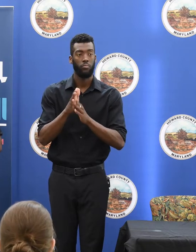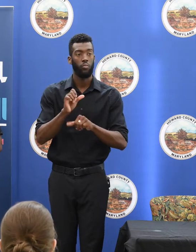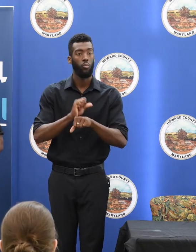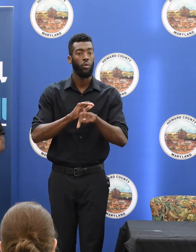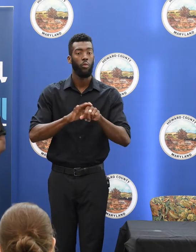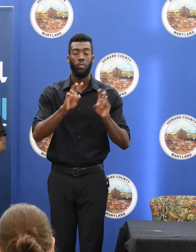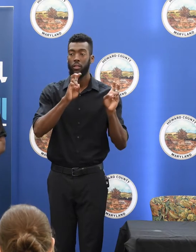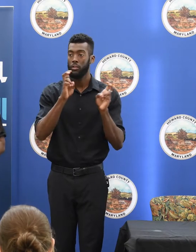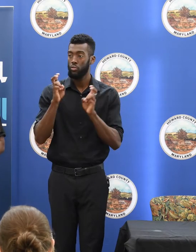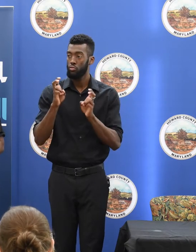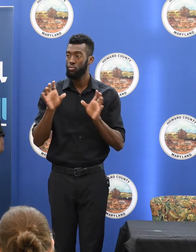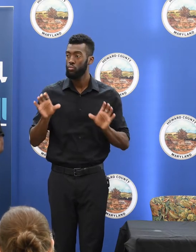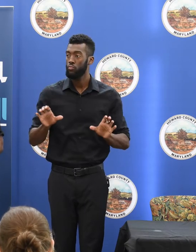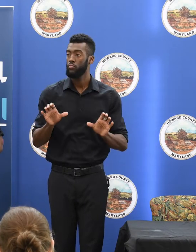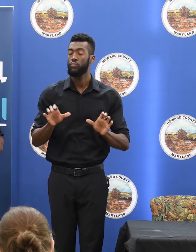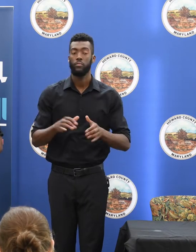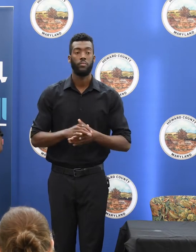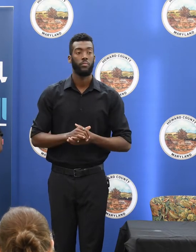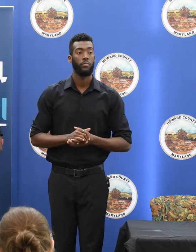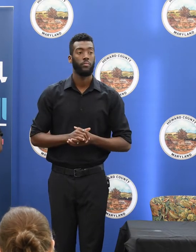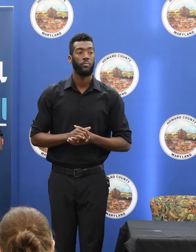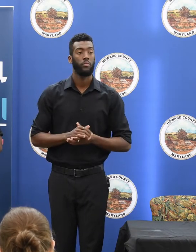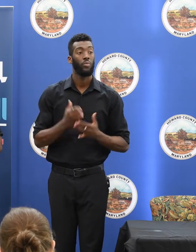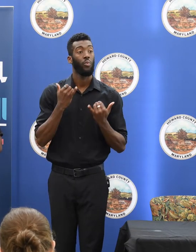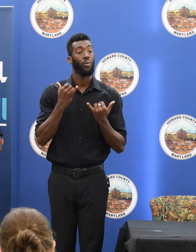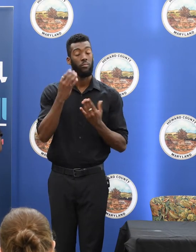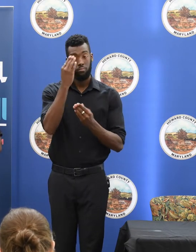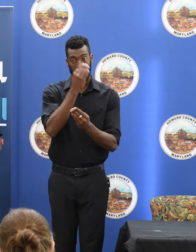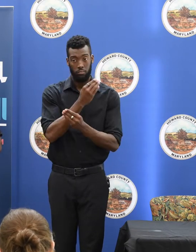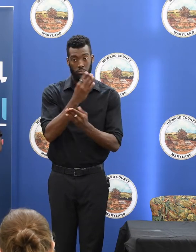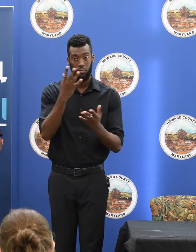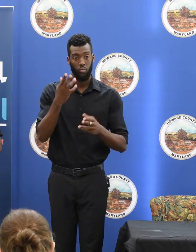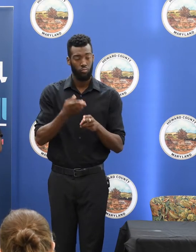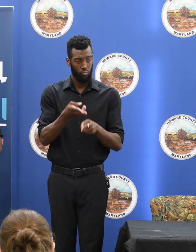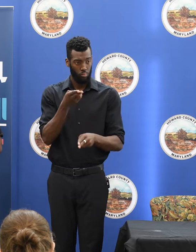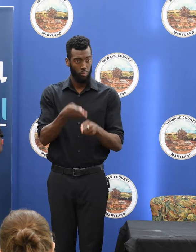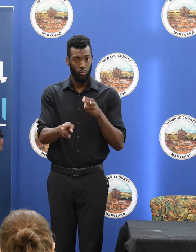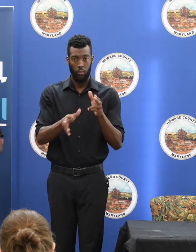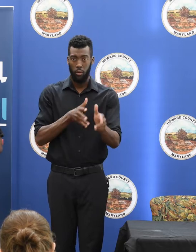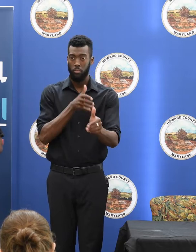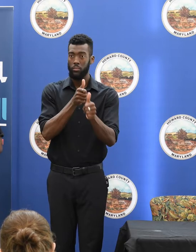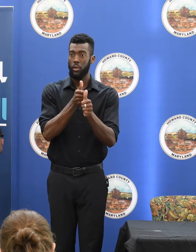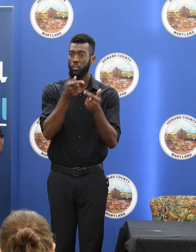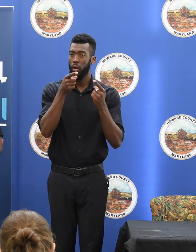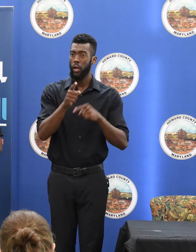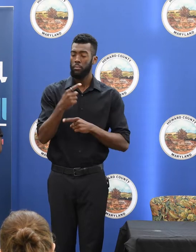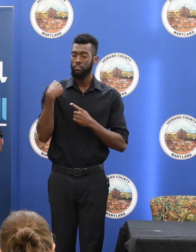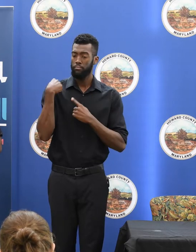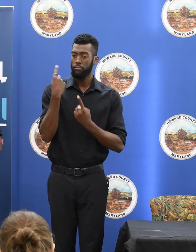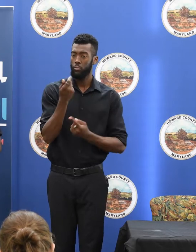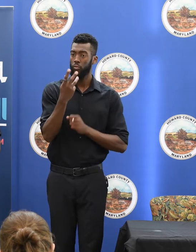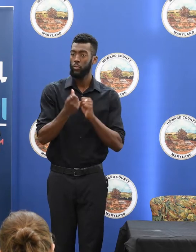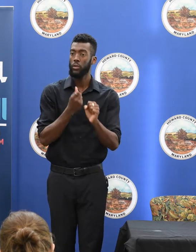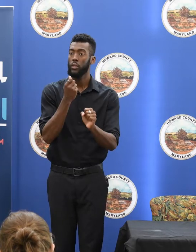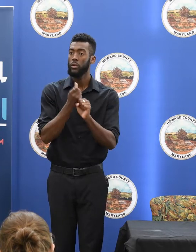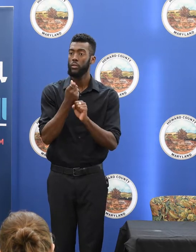center. So I'm here to provide a brief update on what the board's been accomplishing and working on over the last couple of years.